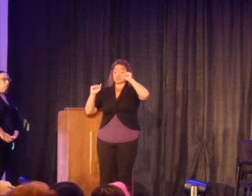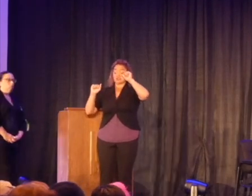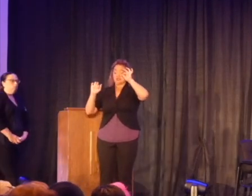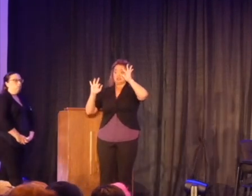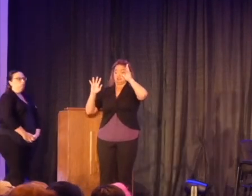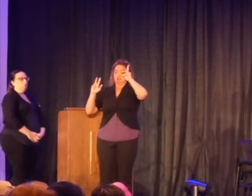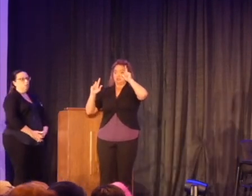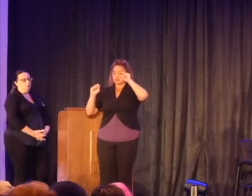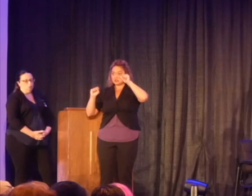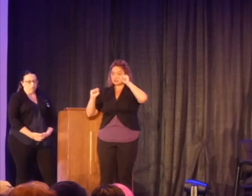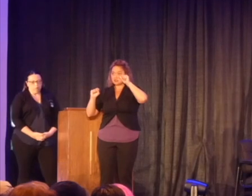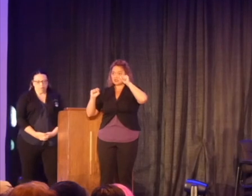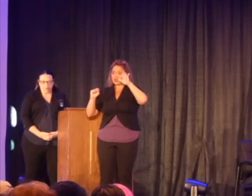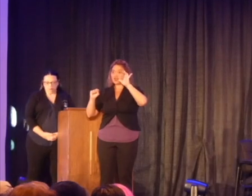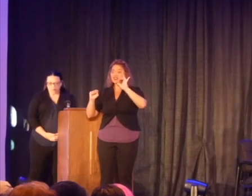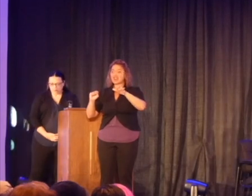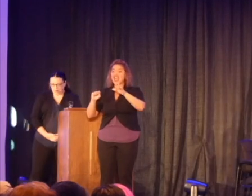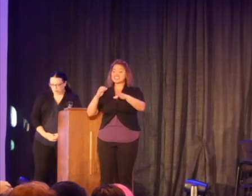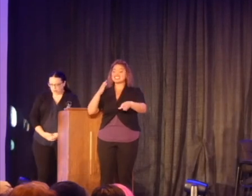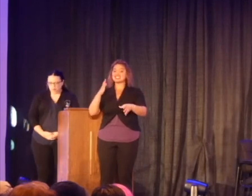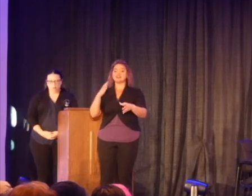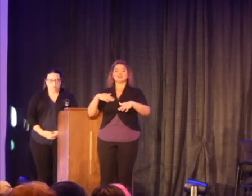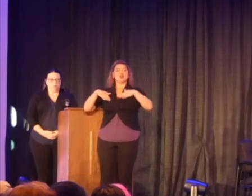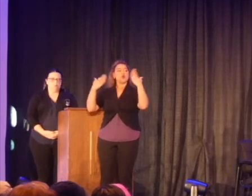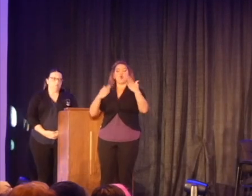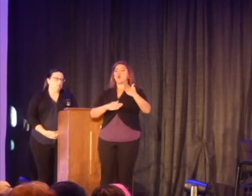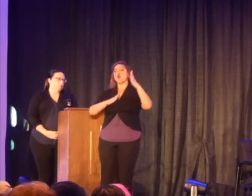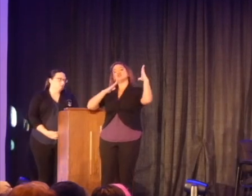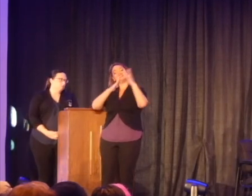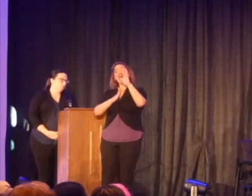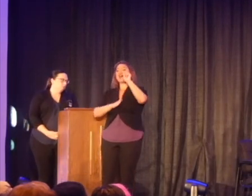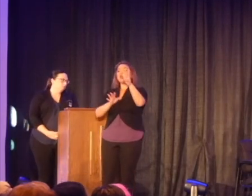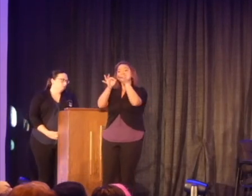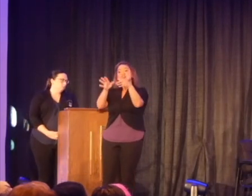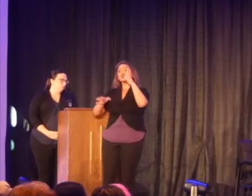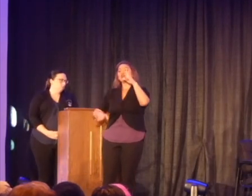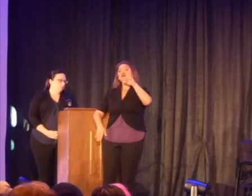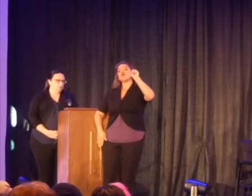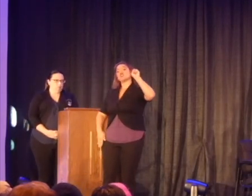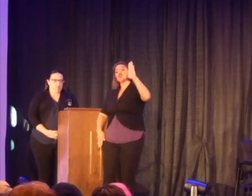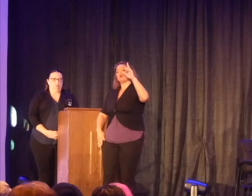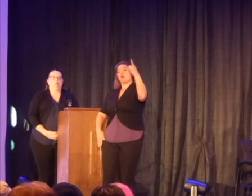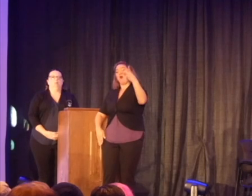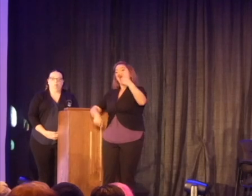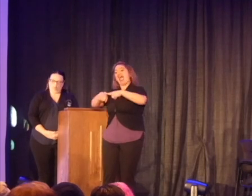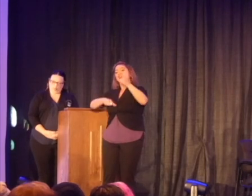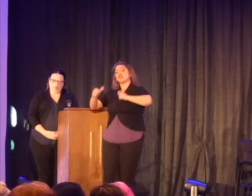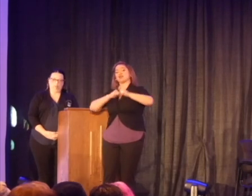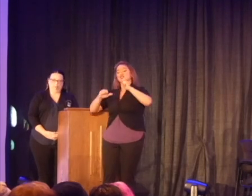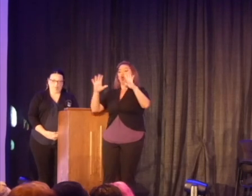by that kick-ass ASL interpreter for the Super Bowl halftime show.